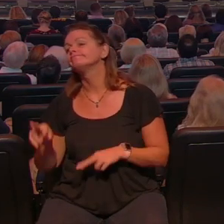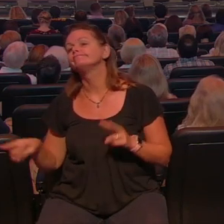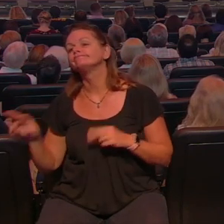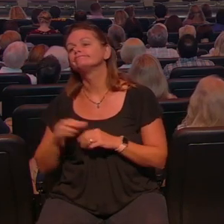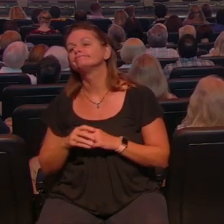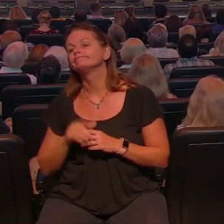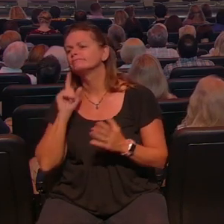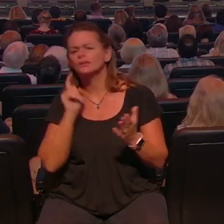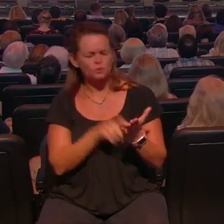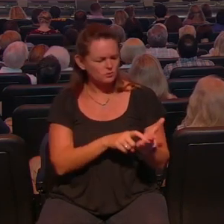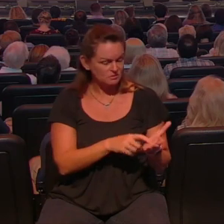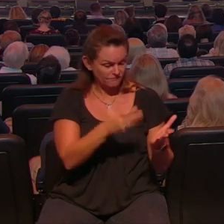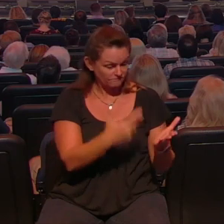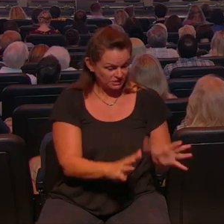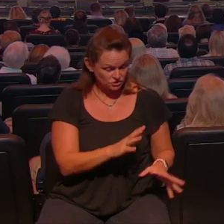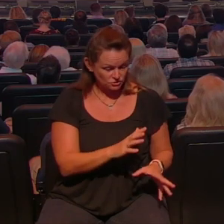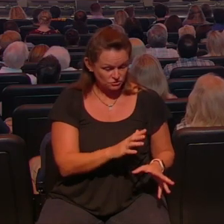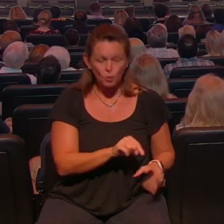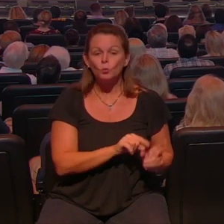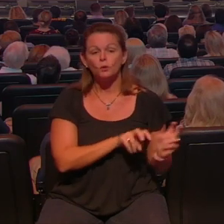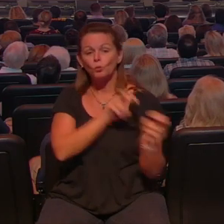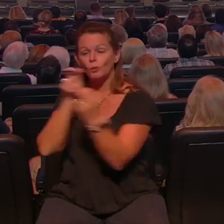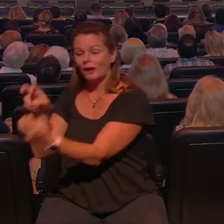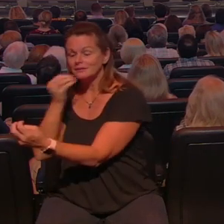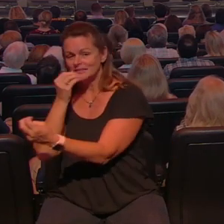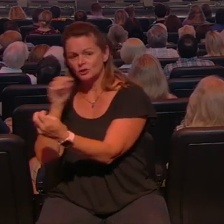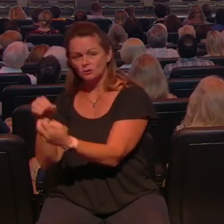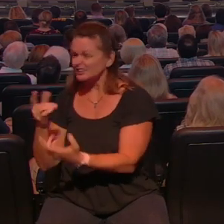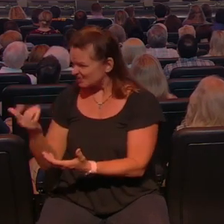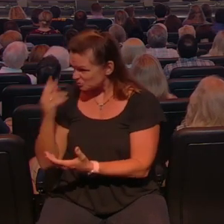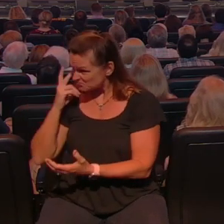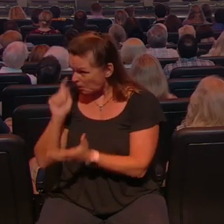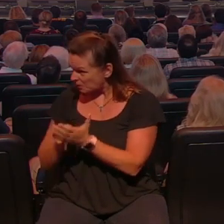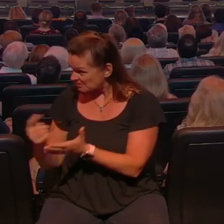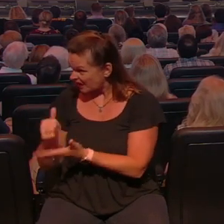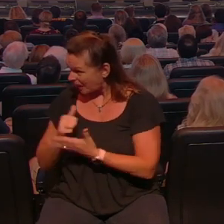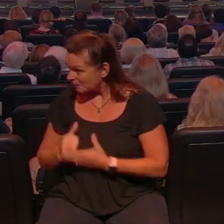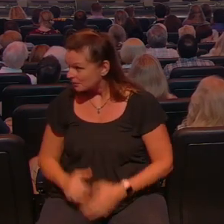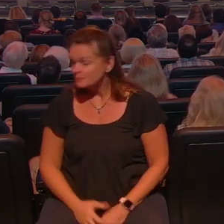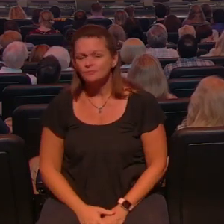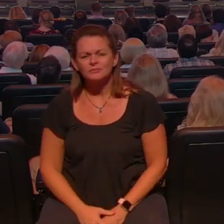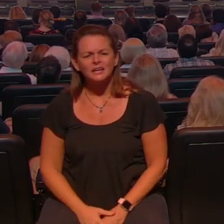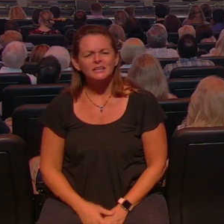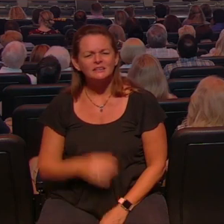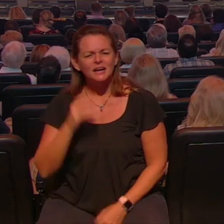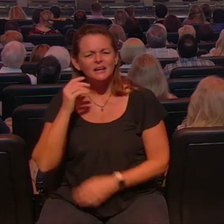something we go out to dinner afterwards and he said did you see anything that could help me and I said yes I said apparently you